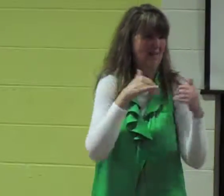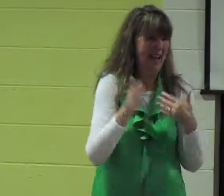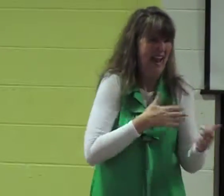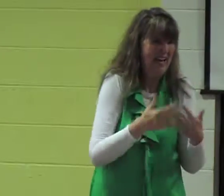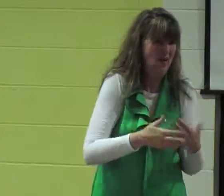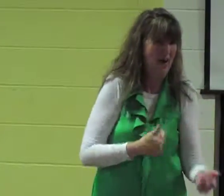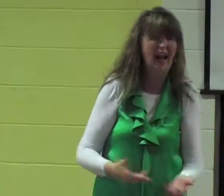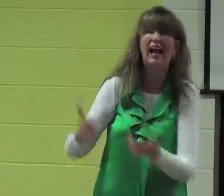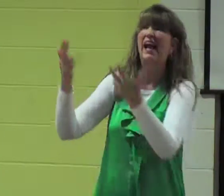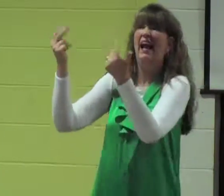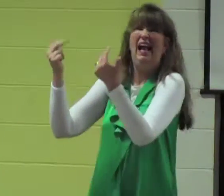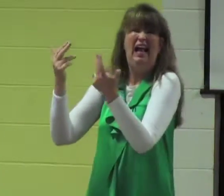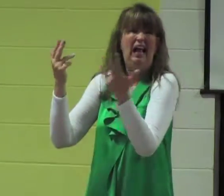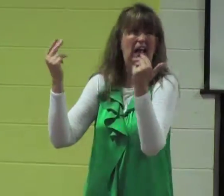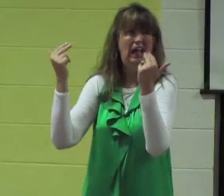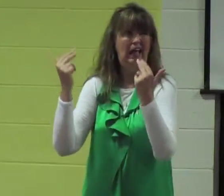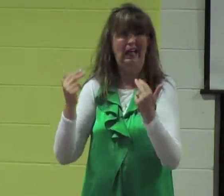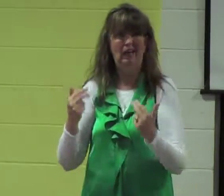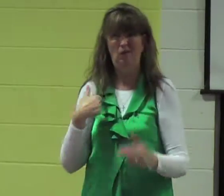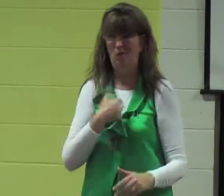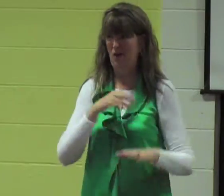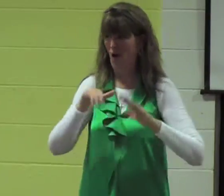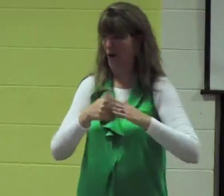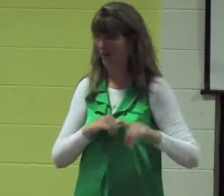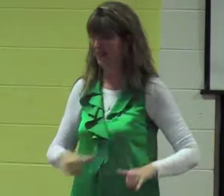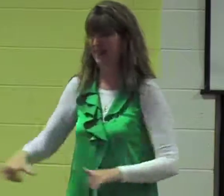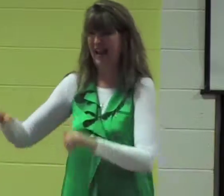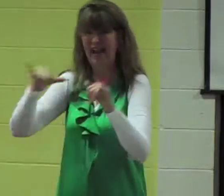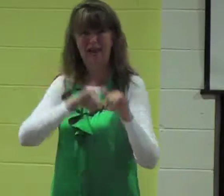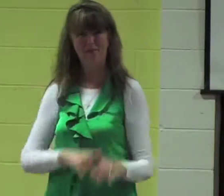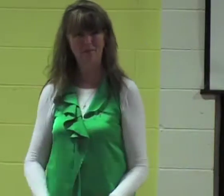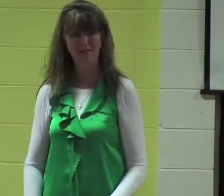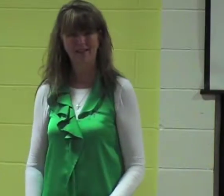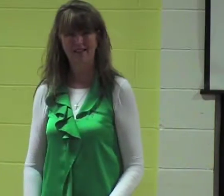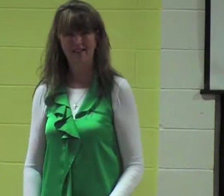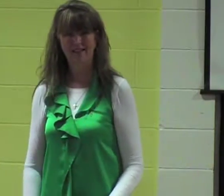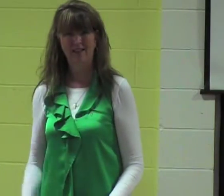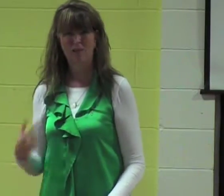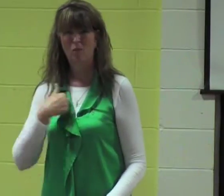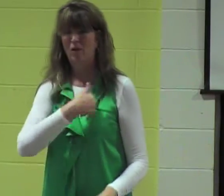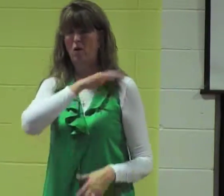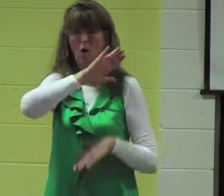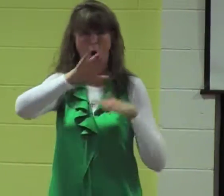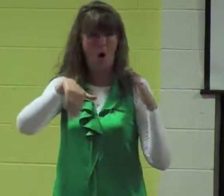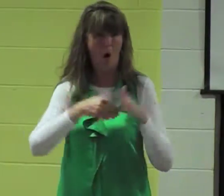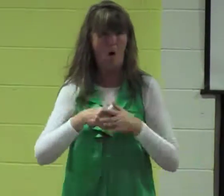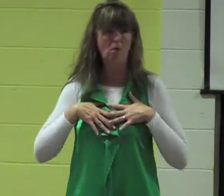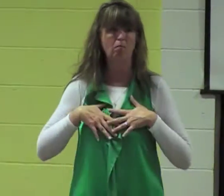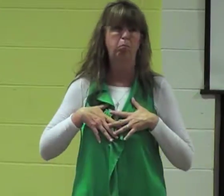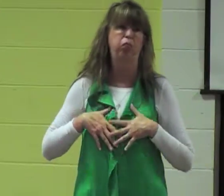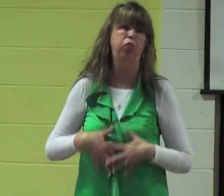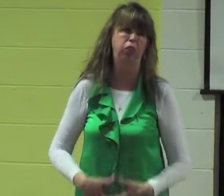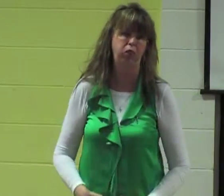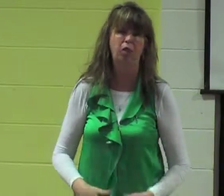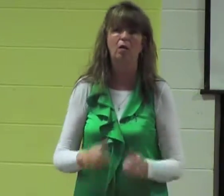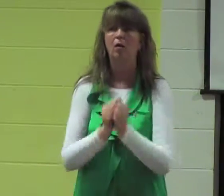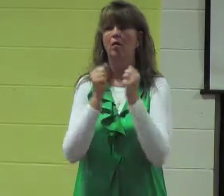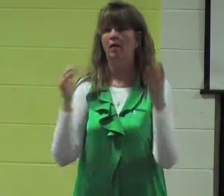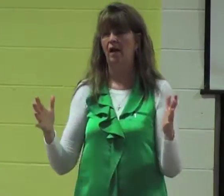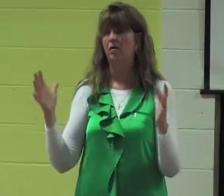it doesn't mean you're more educated or less educated we're all the same we all